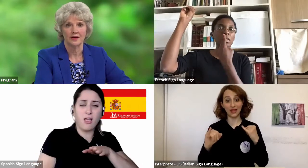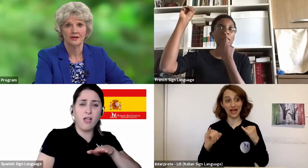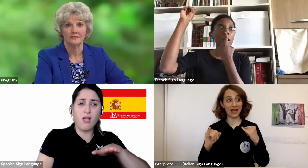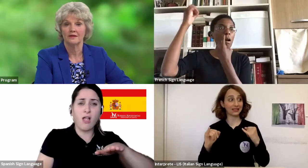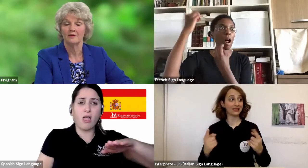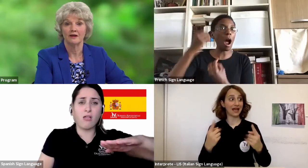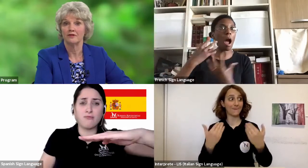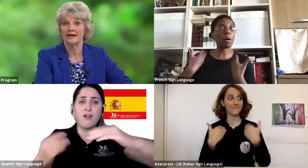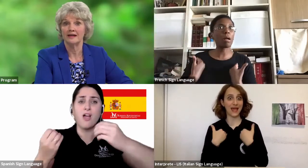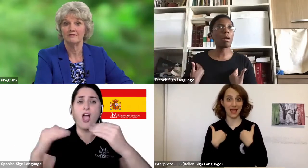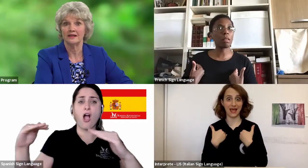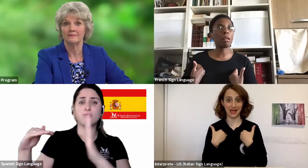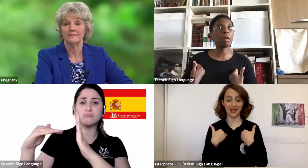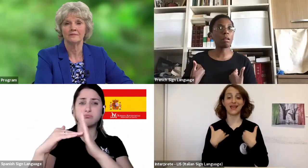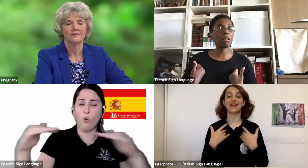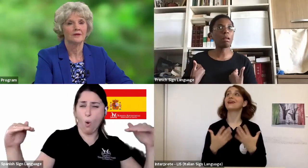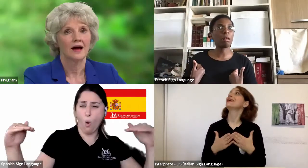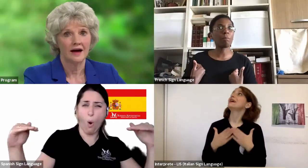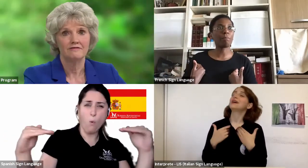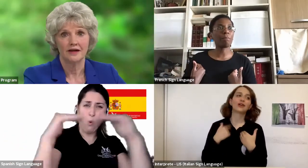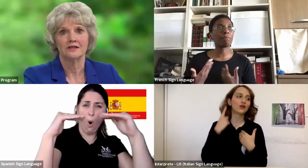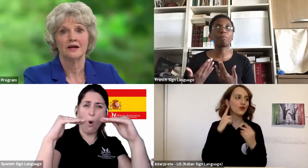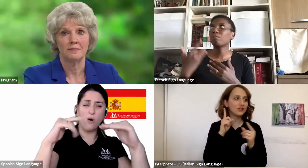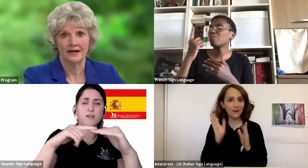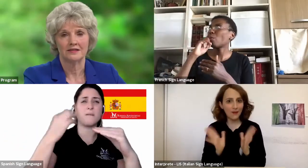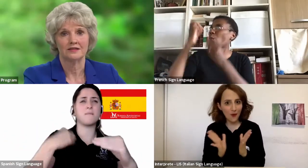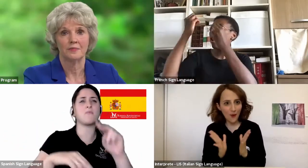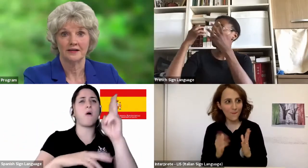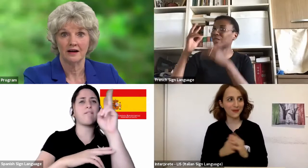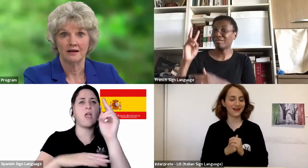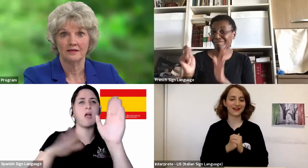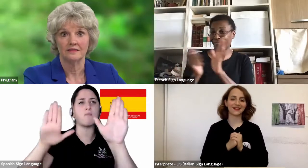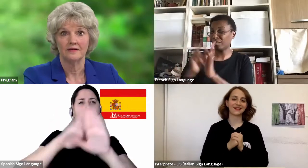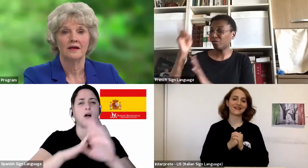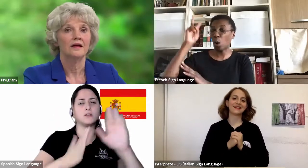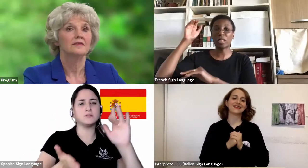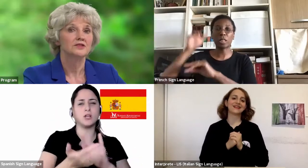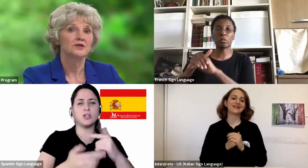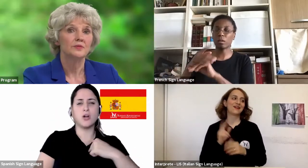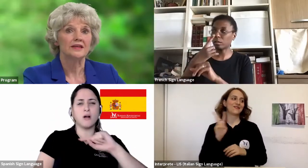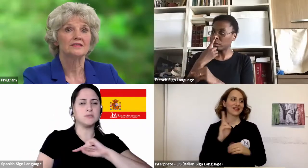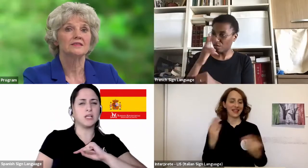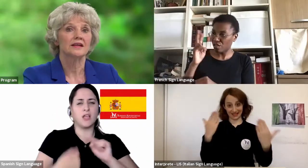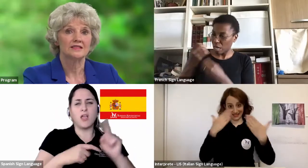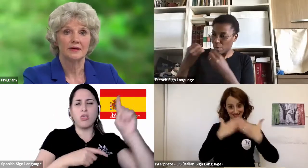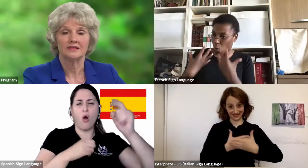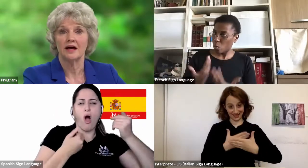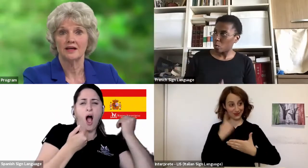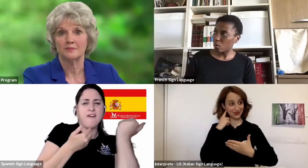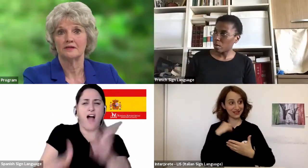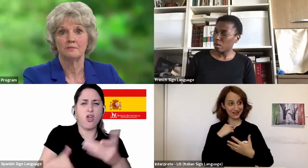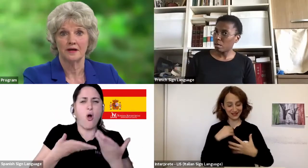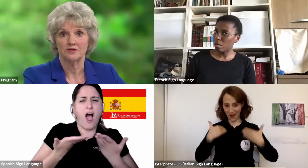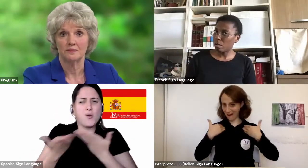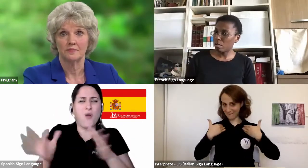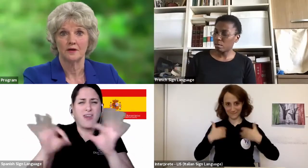in Rwanda on that Friday evening. I felt abandoned by God. The two weeks that I spent in a